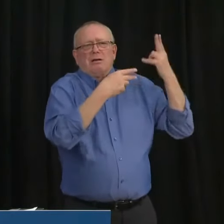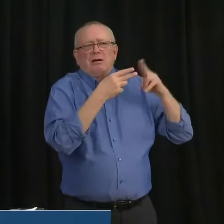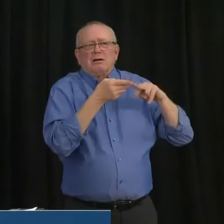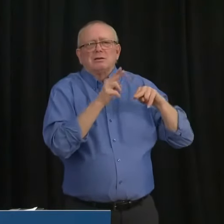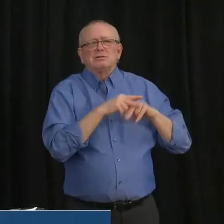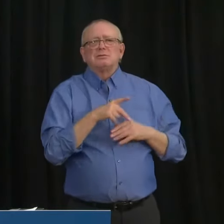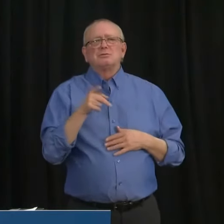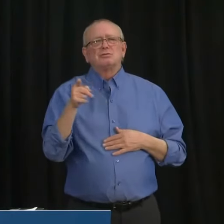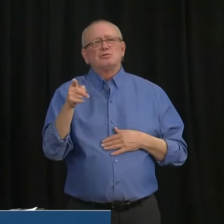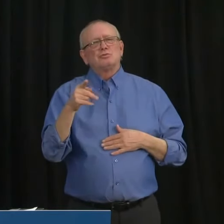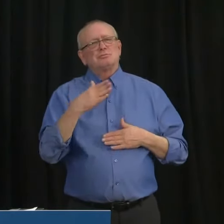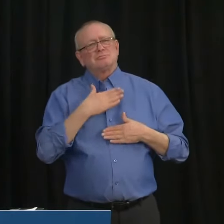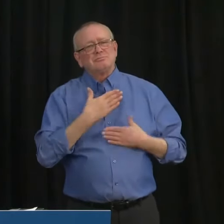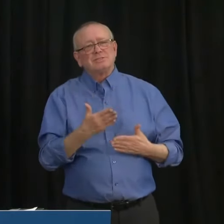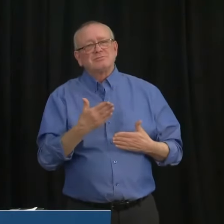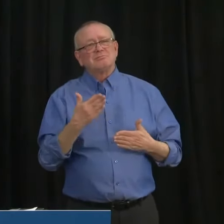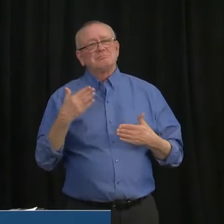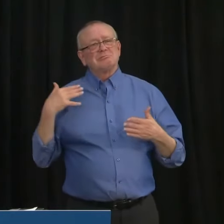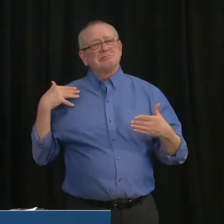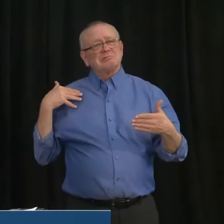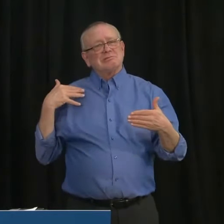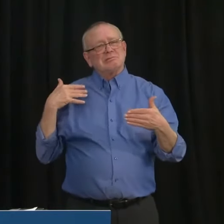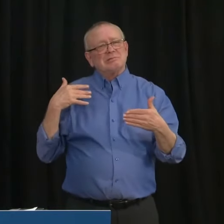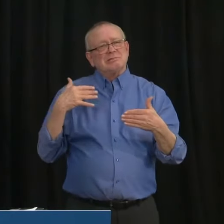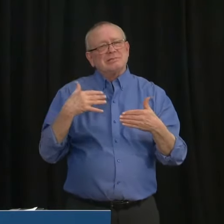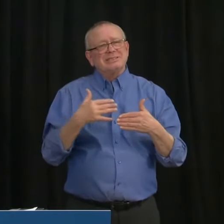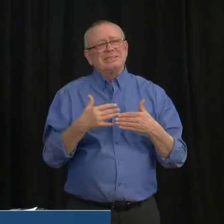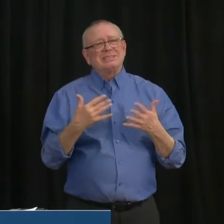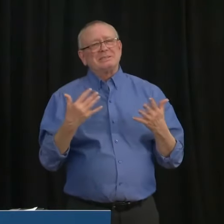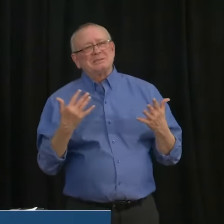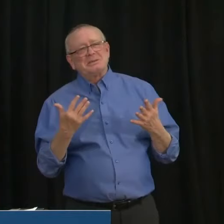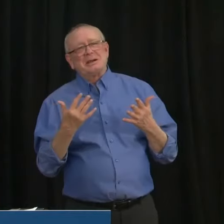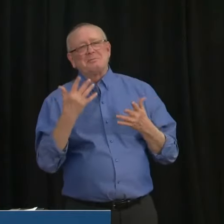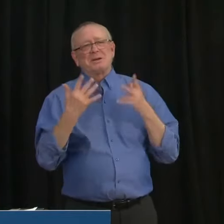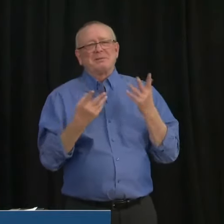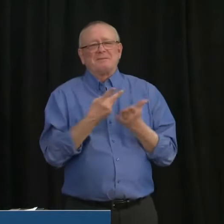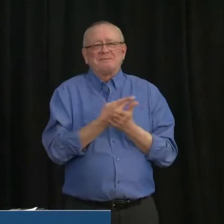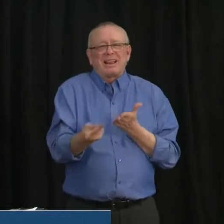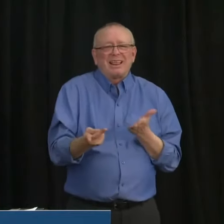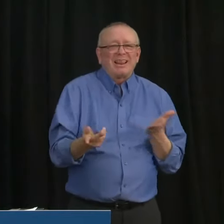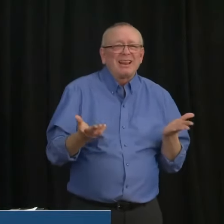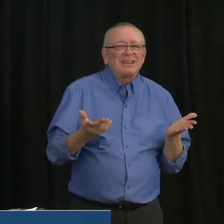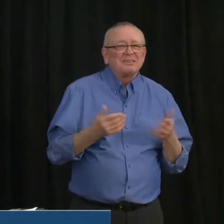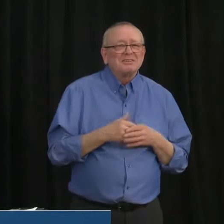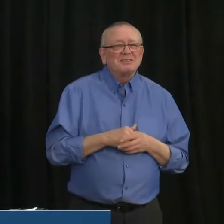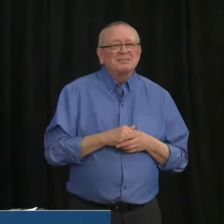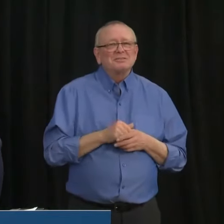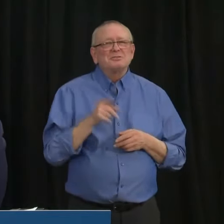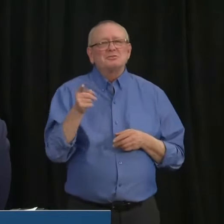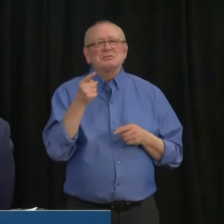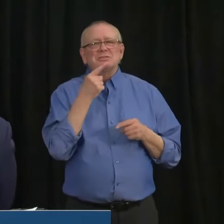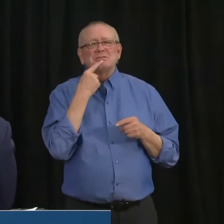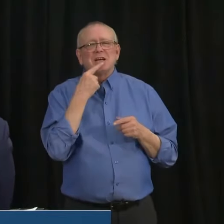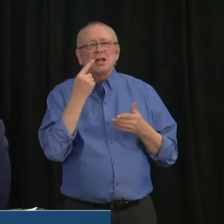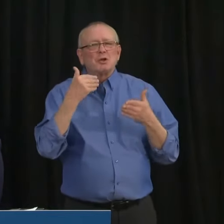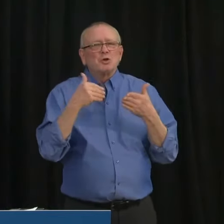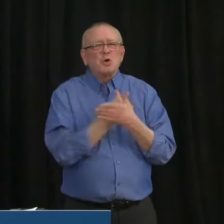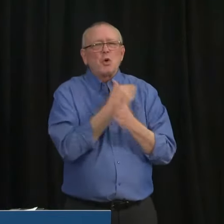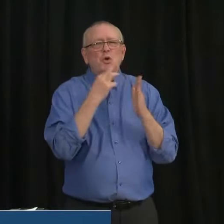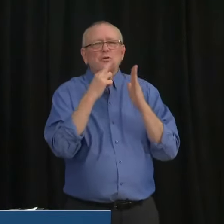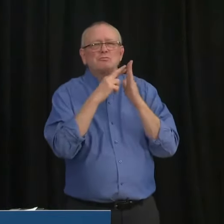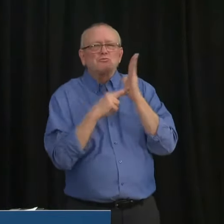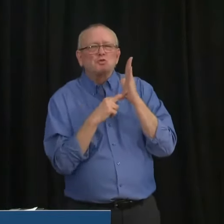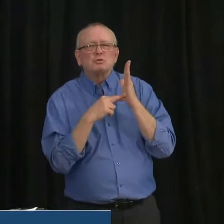failed? And why are we doing what the Premier has described as the minimum that's required right now? So the answer is no.